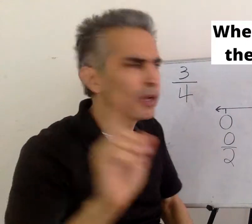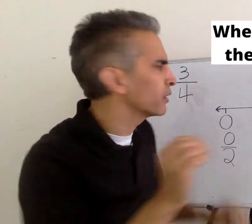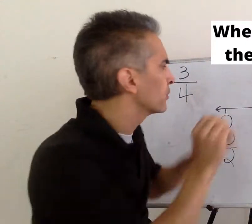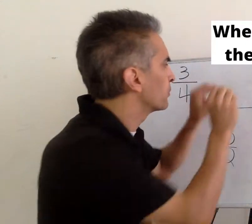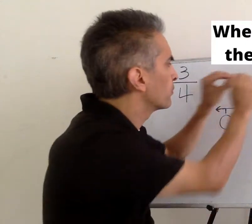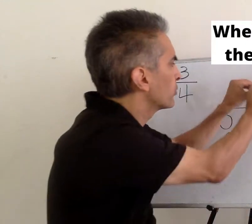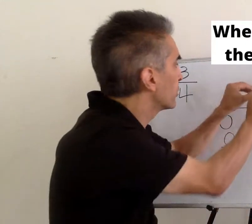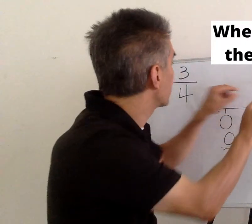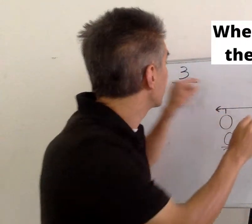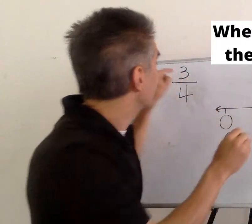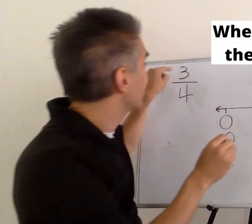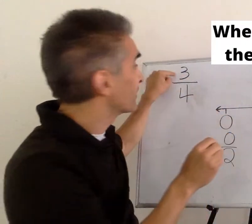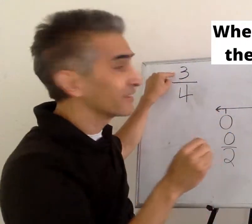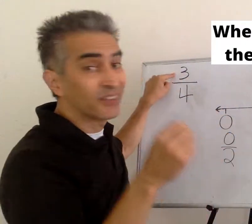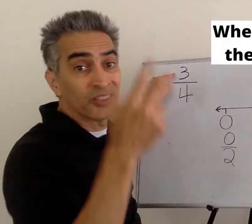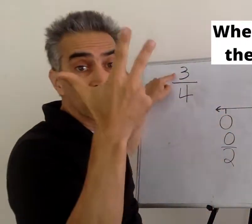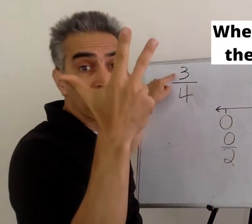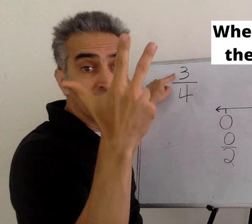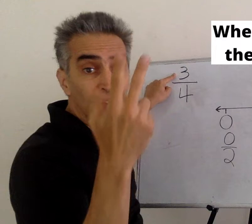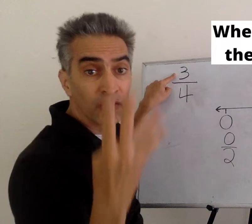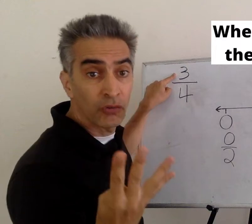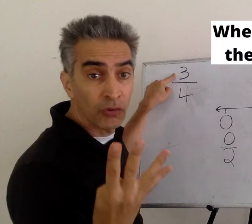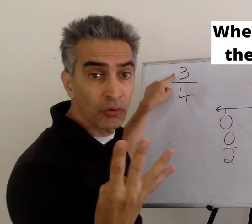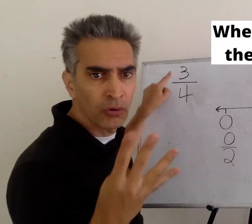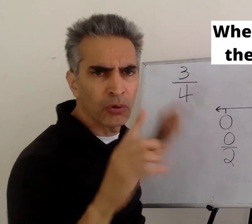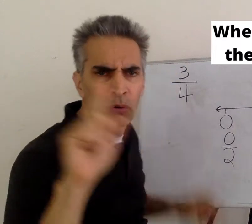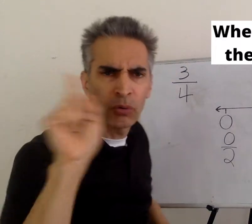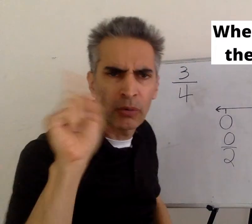Next, where does three-fourths go on the number line.